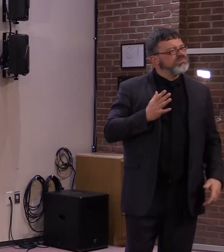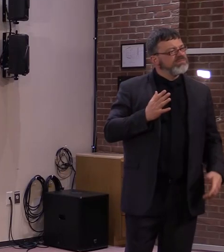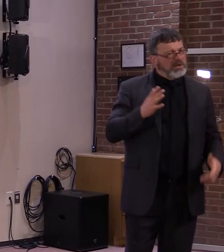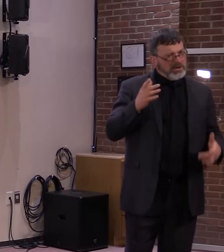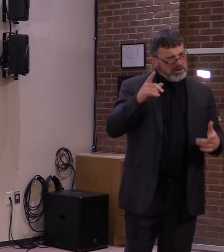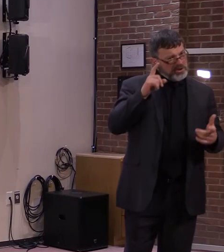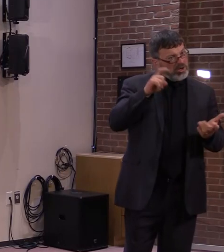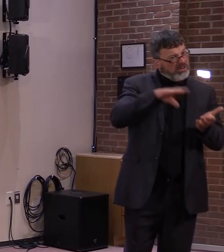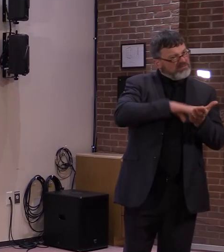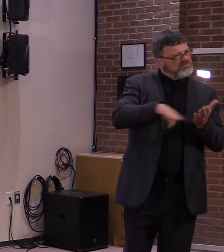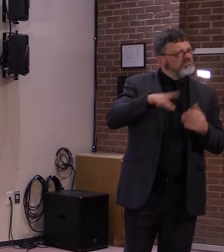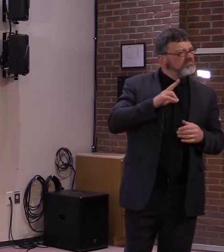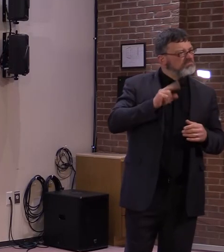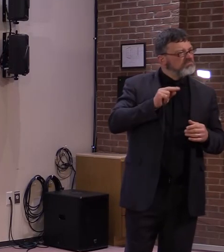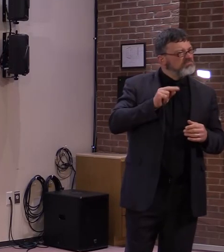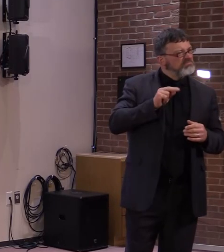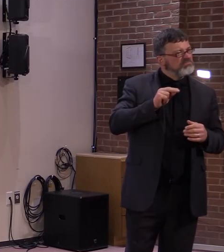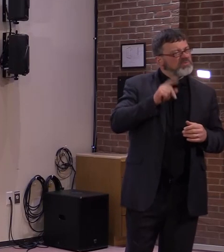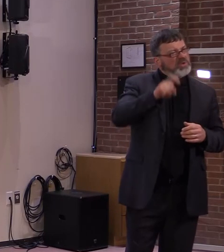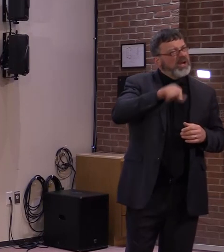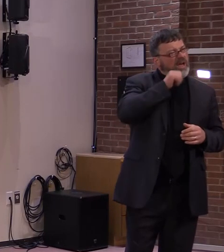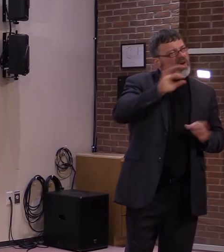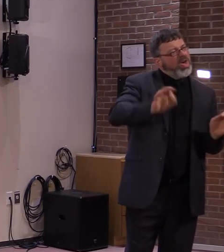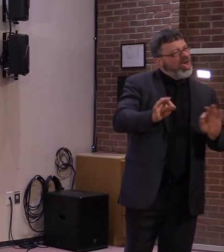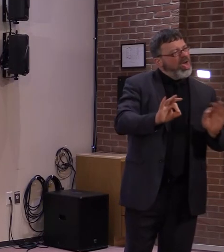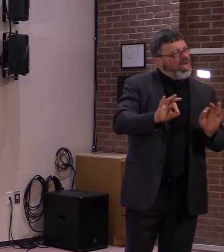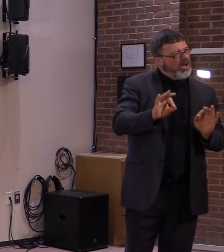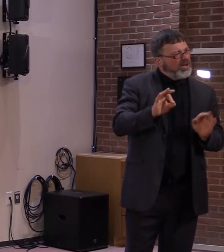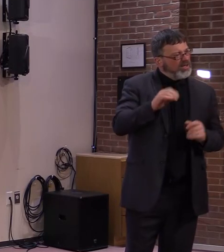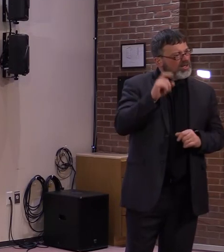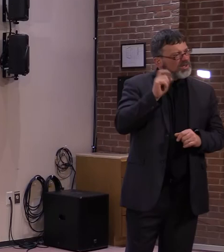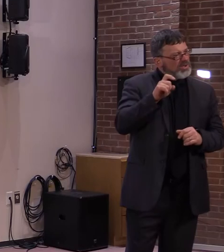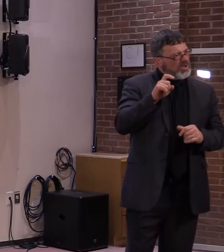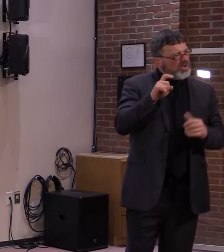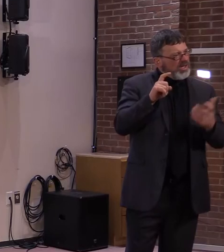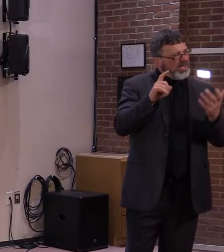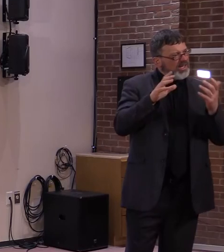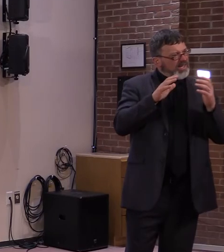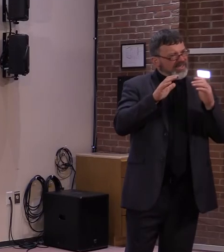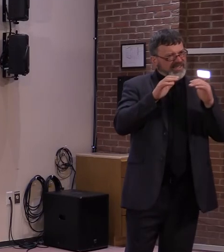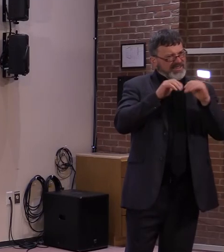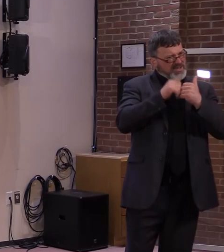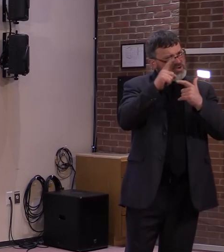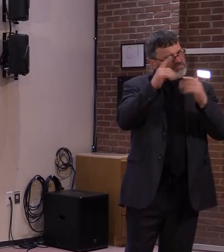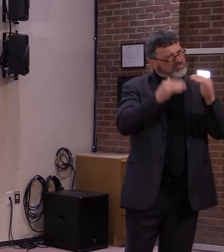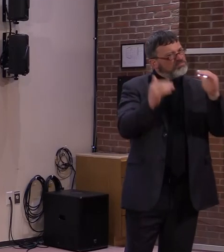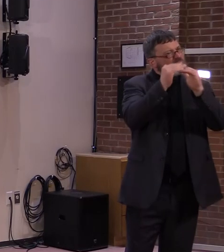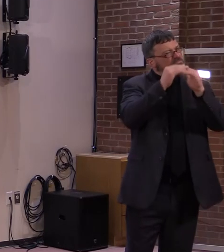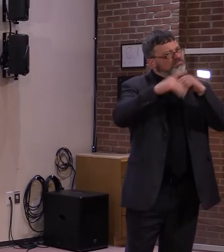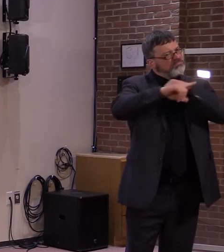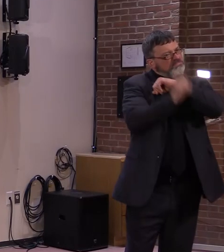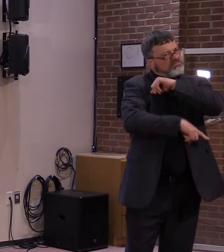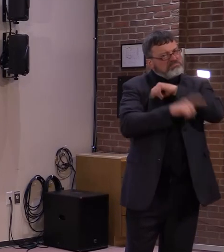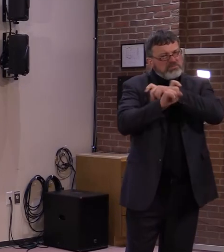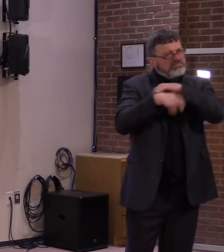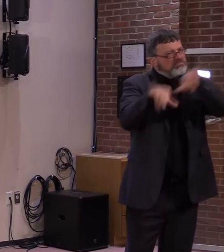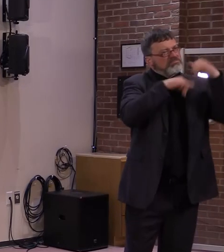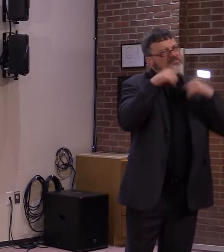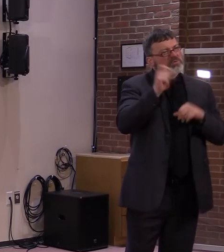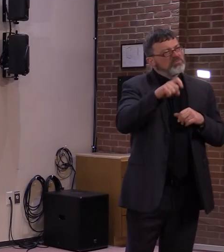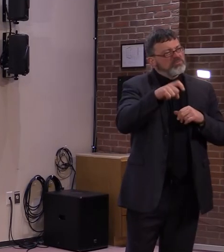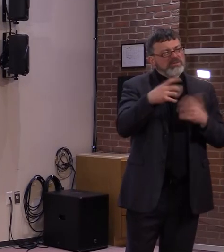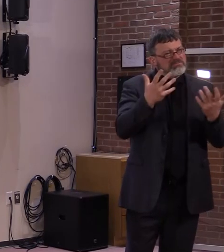how do we address that seeming double standard? Yeah, well, again, driving is a privilege,